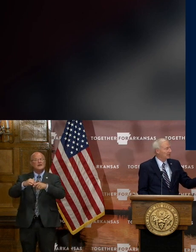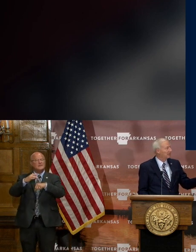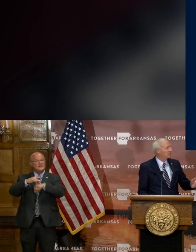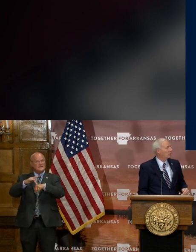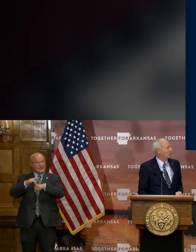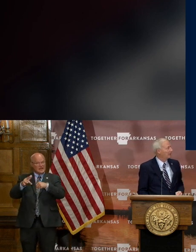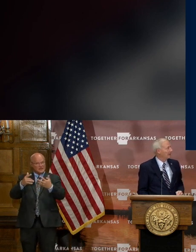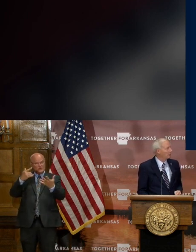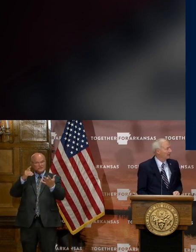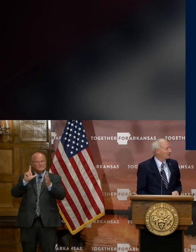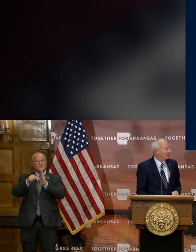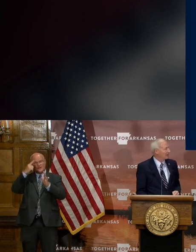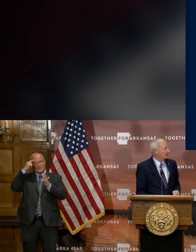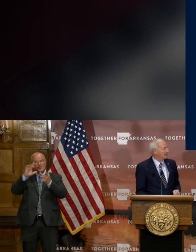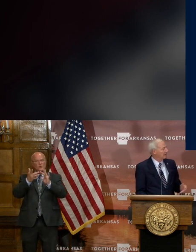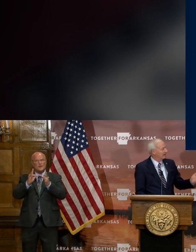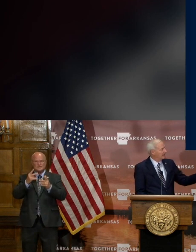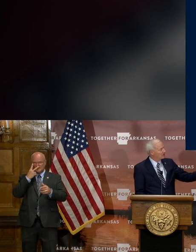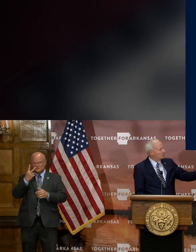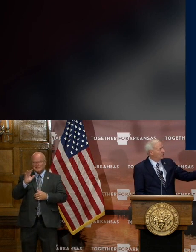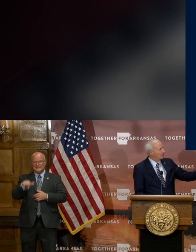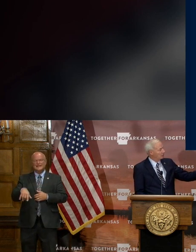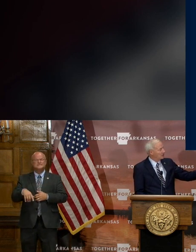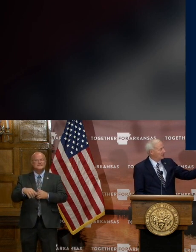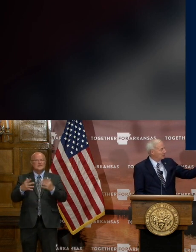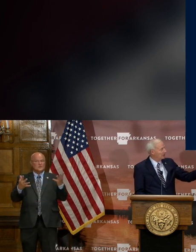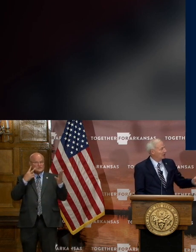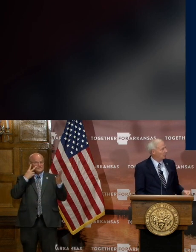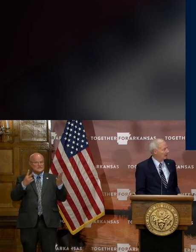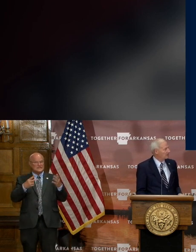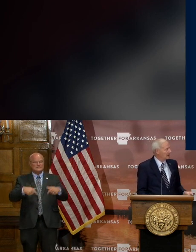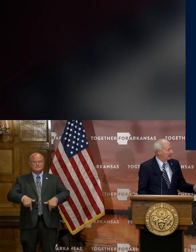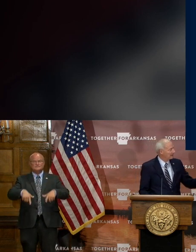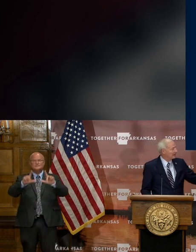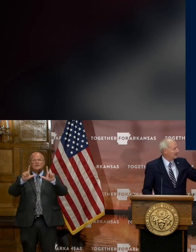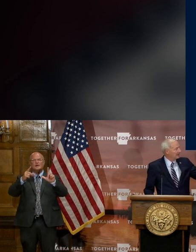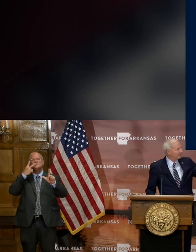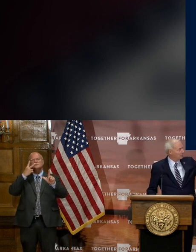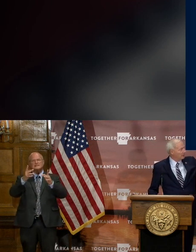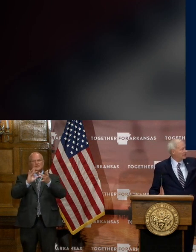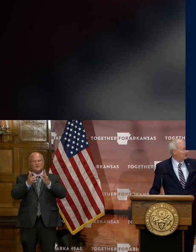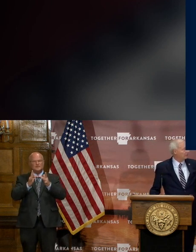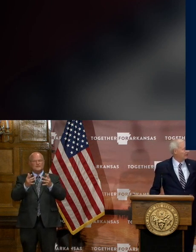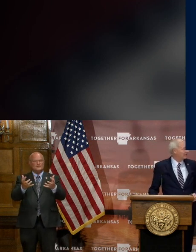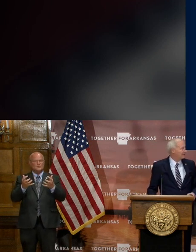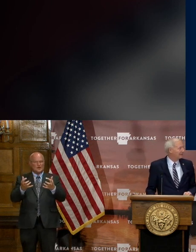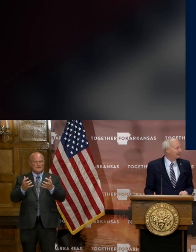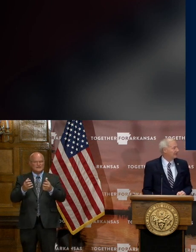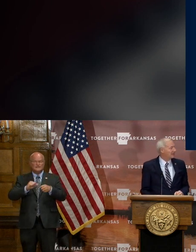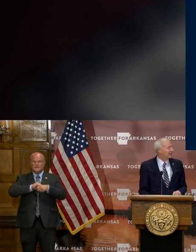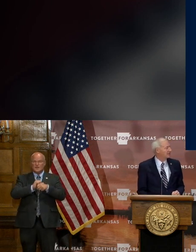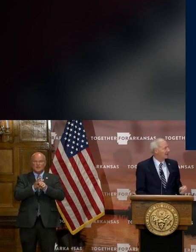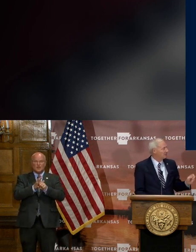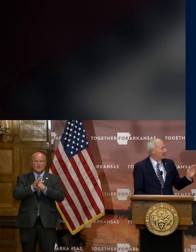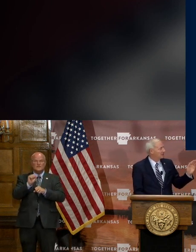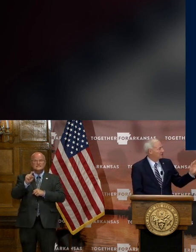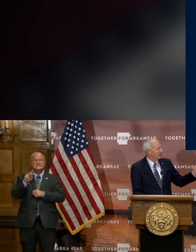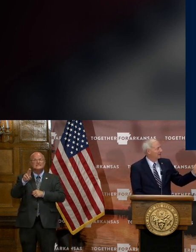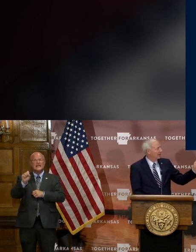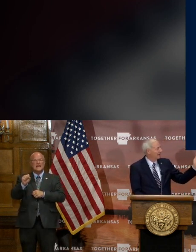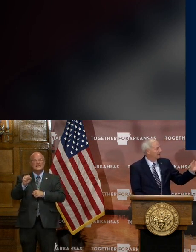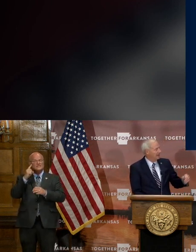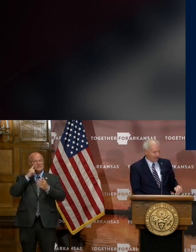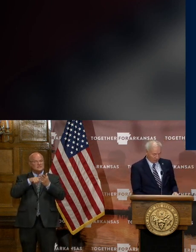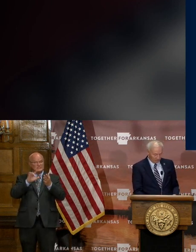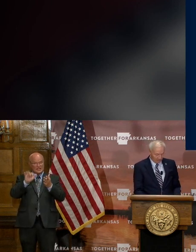for the website. And this is what you'll see when you go to the website. If you want the COVID status updates,